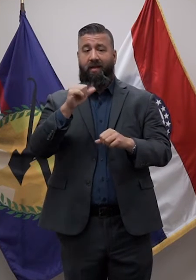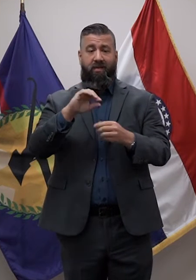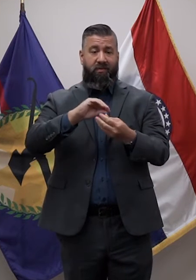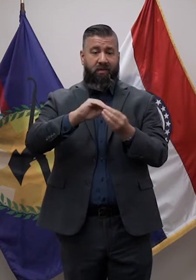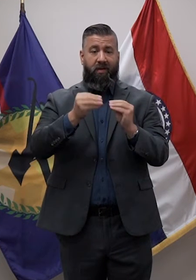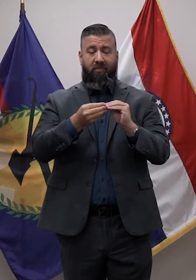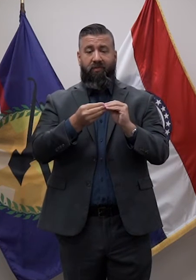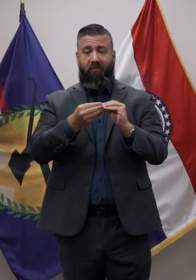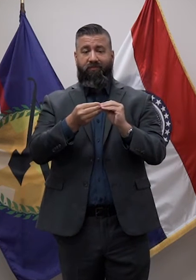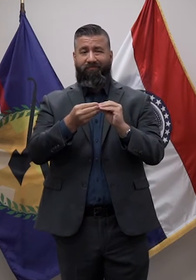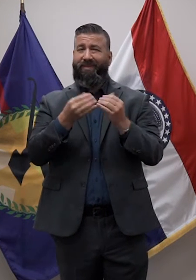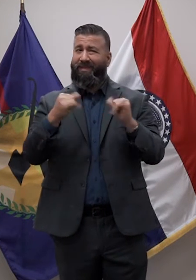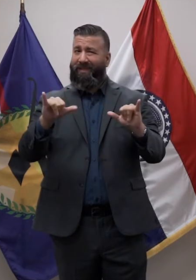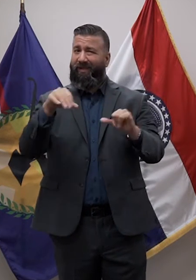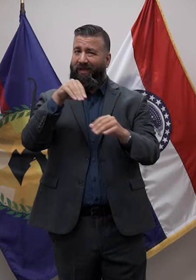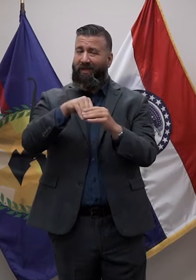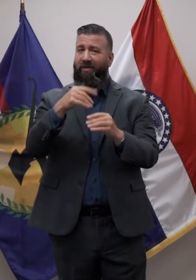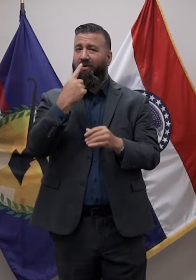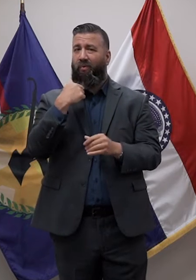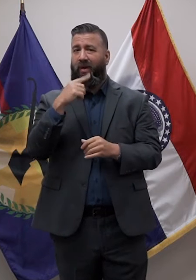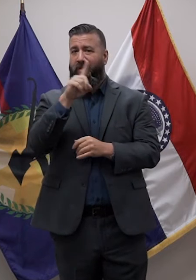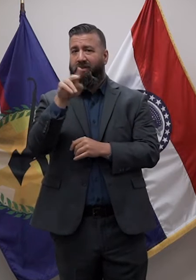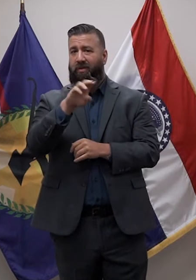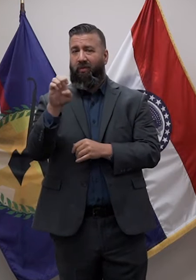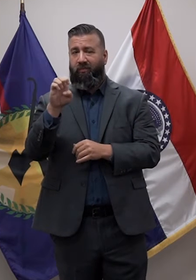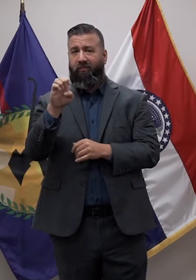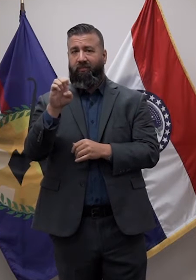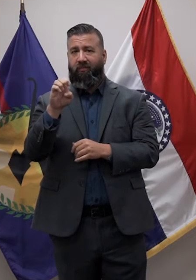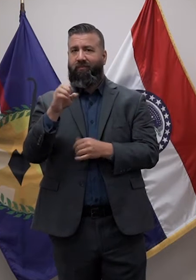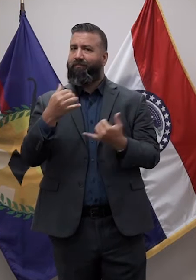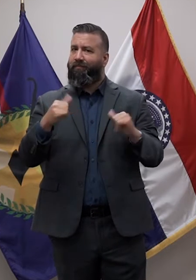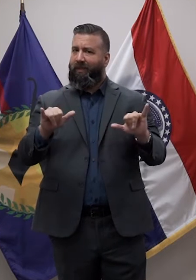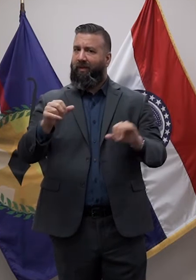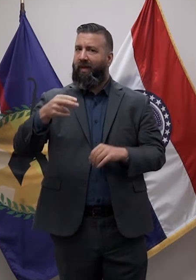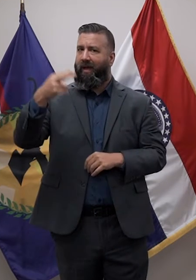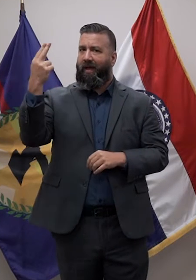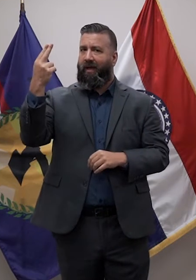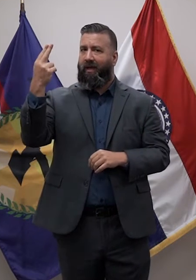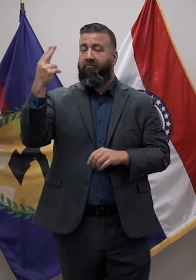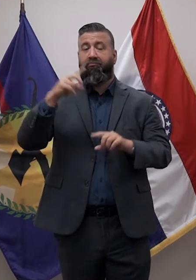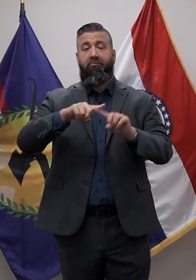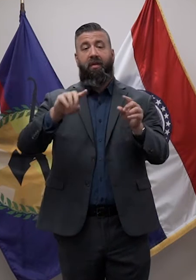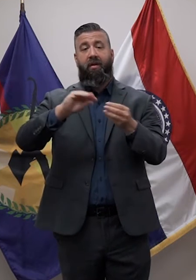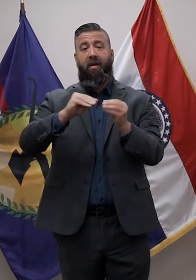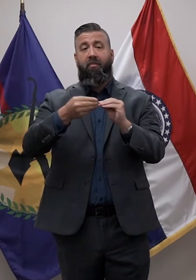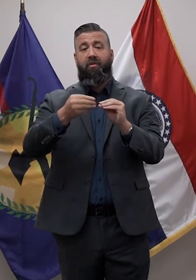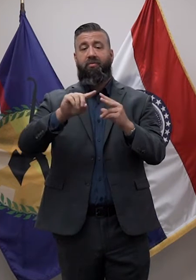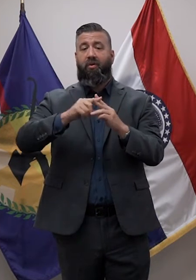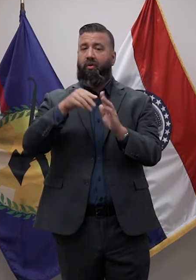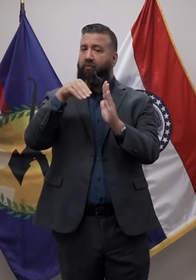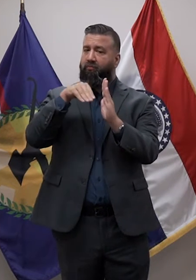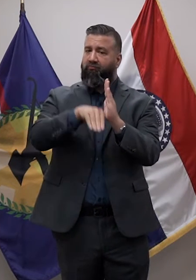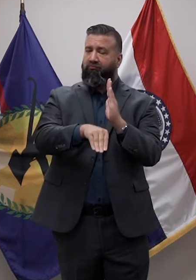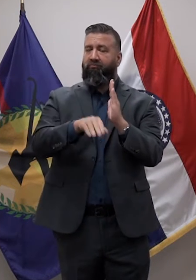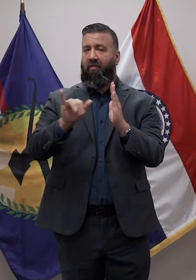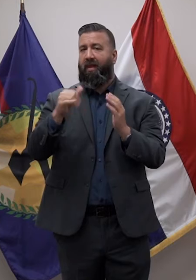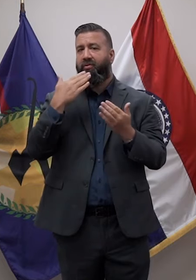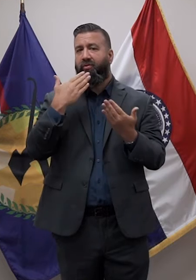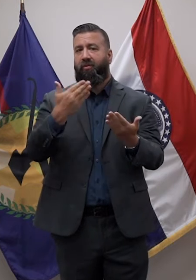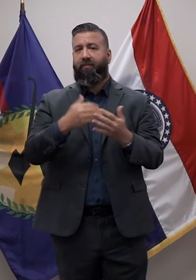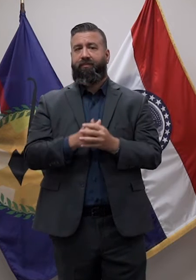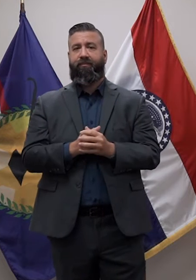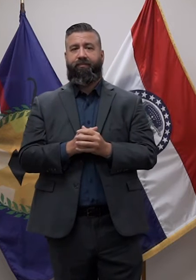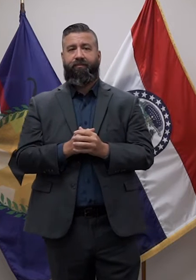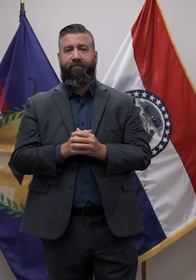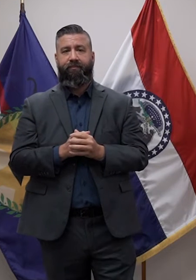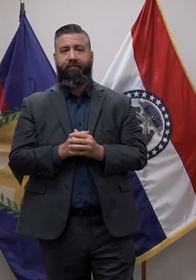CDC considers the red zone and is way too high. But this number is trending down and that's good. The highest rates of